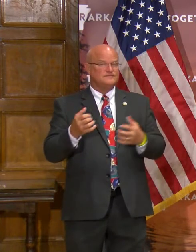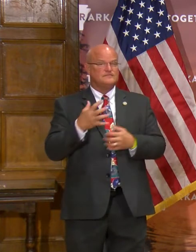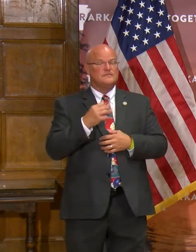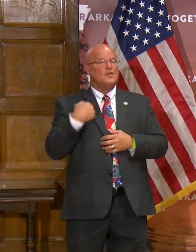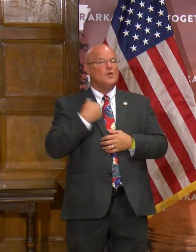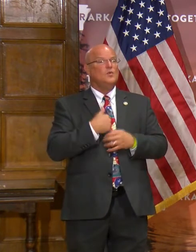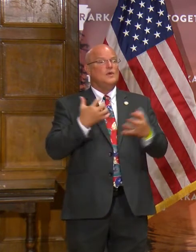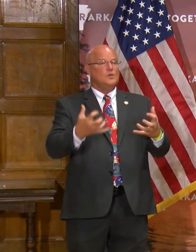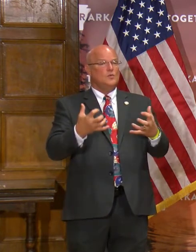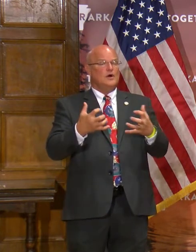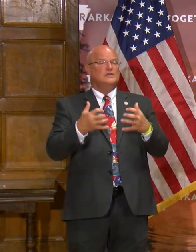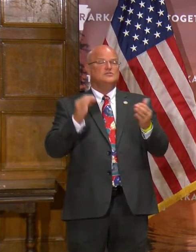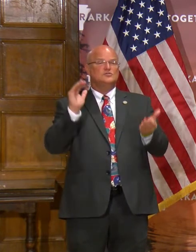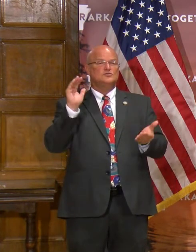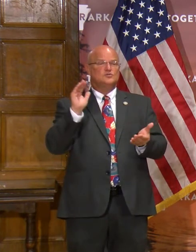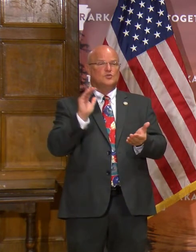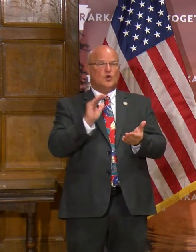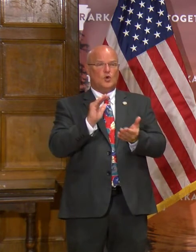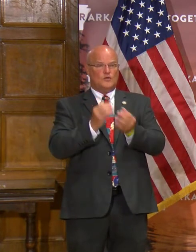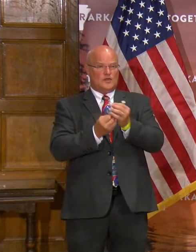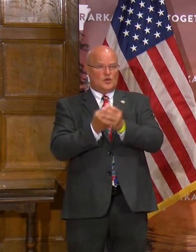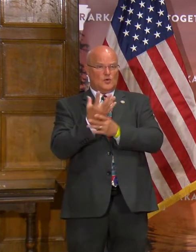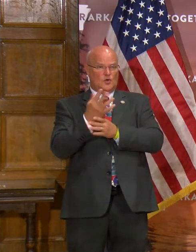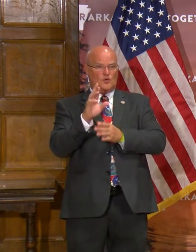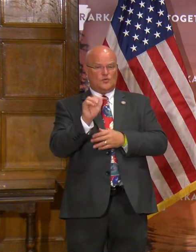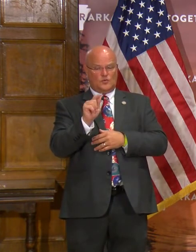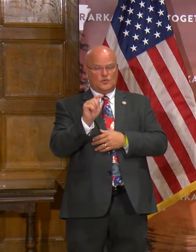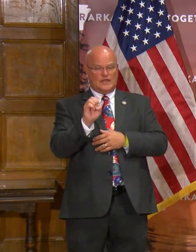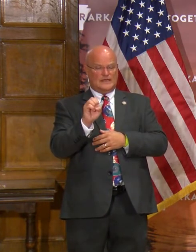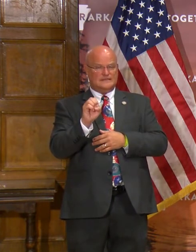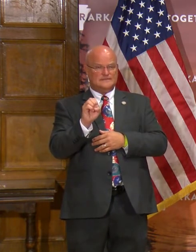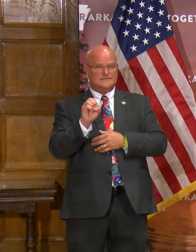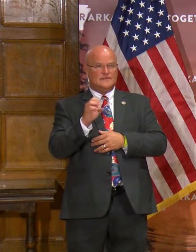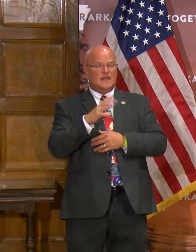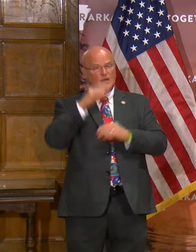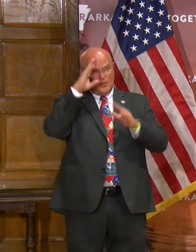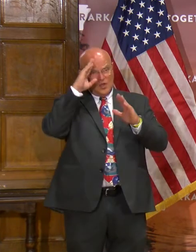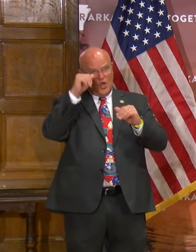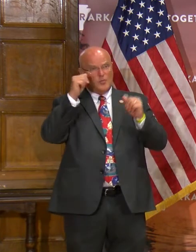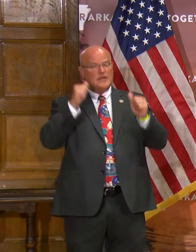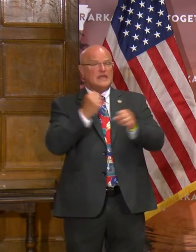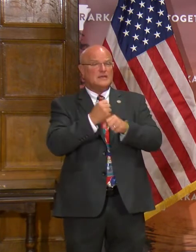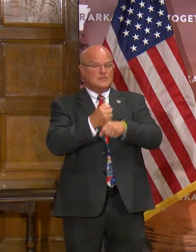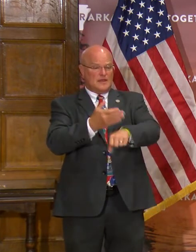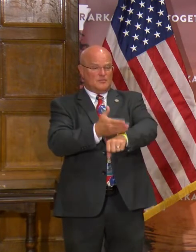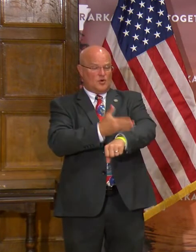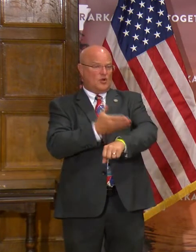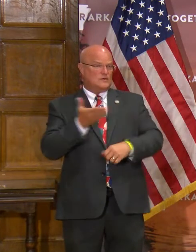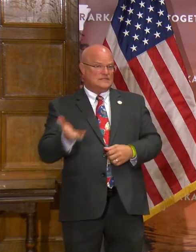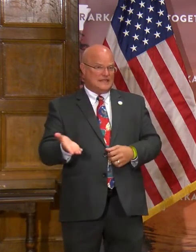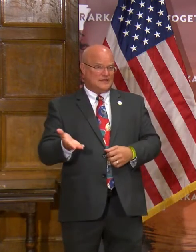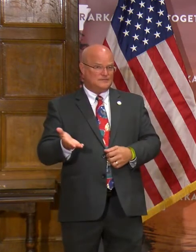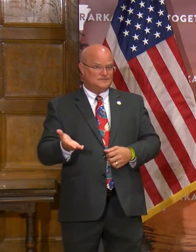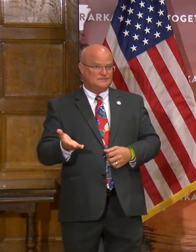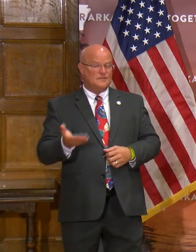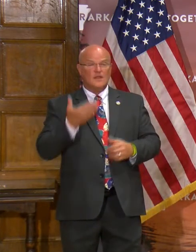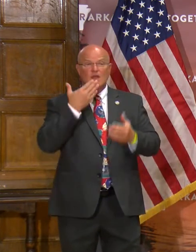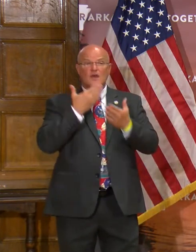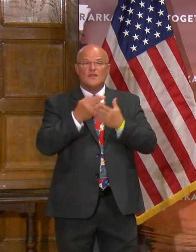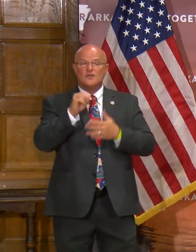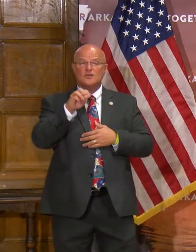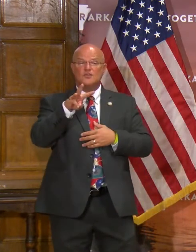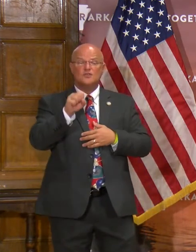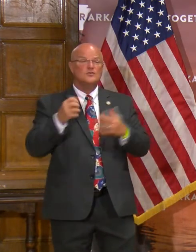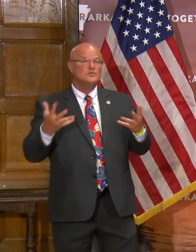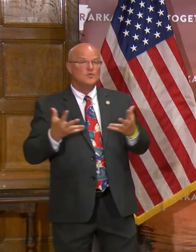we want to slow that growth, and we hope that we can make progress there. The good news,